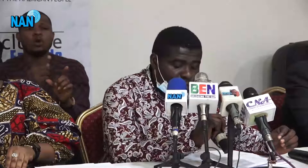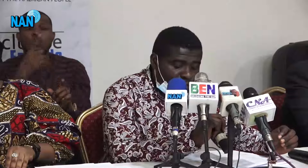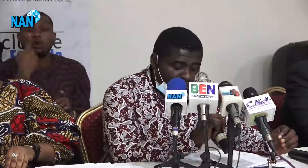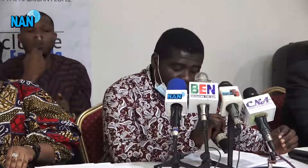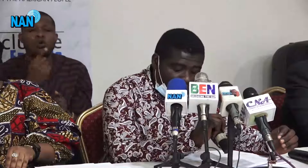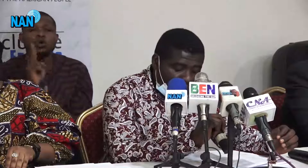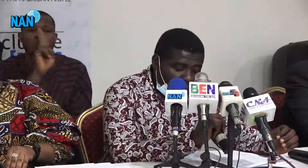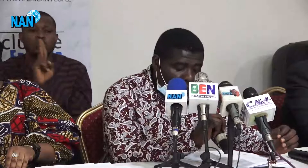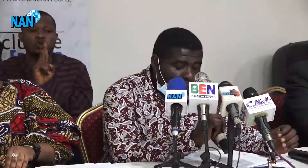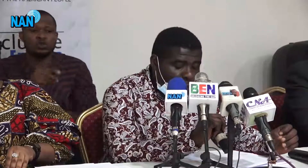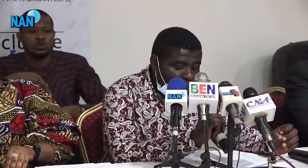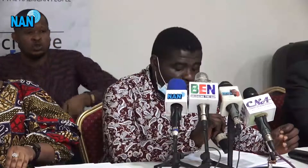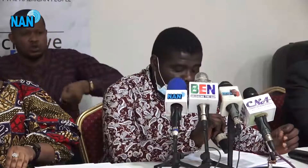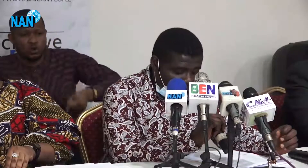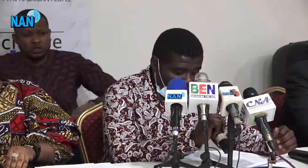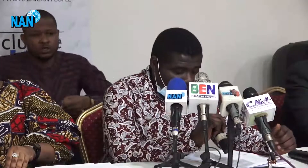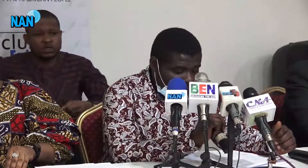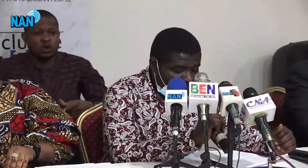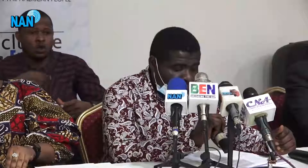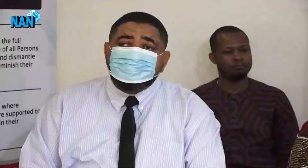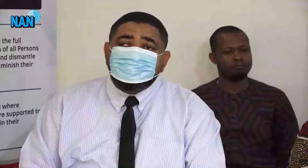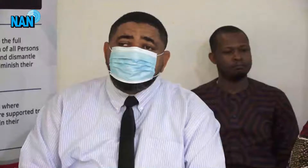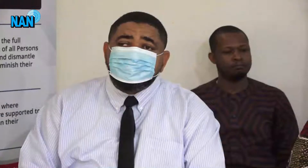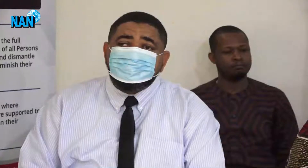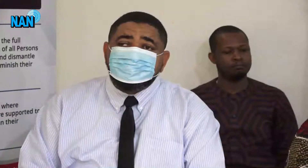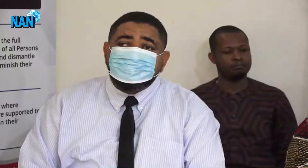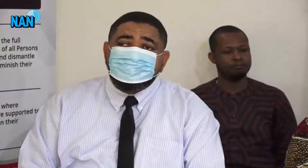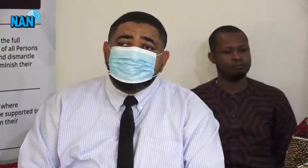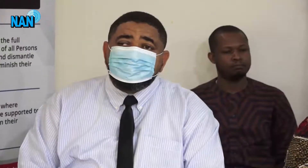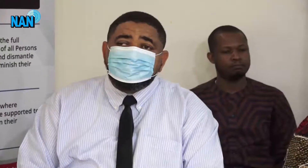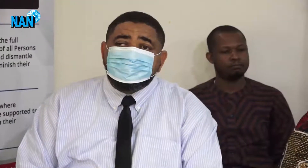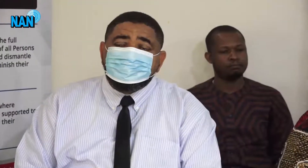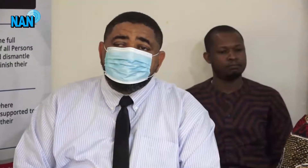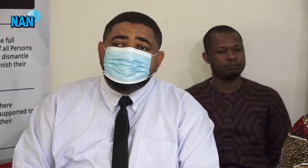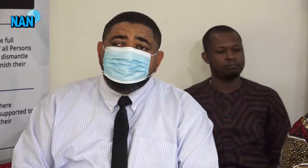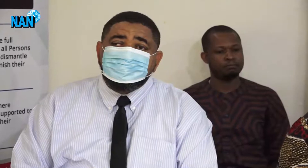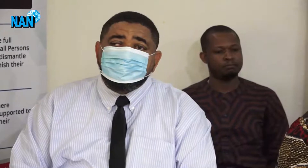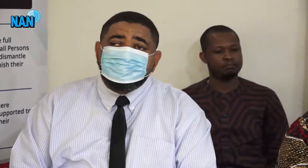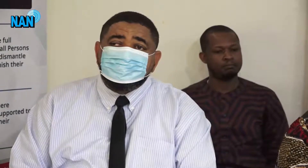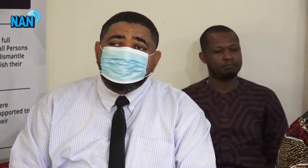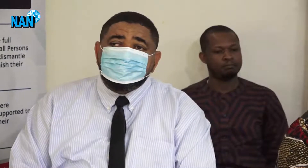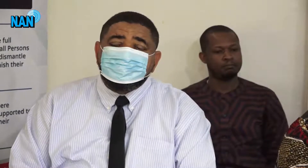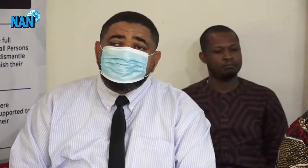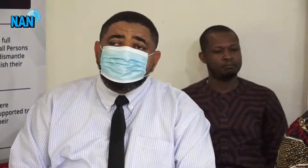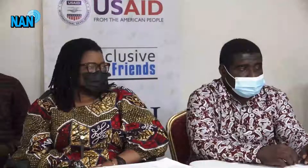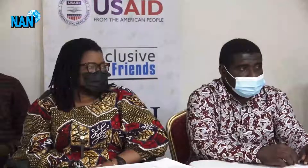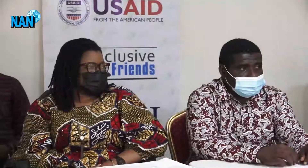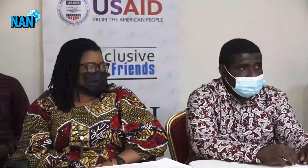crutches or wheelchairs. Mr. Bamaga, Program Director of NDI, said the Institute and